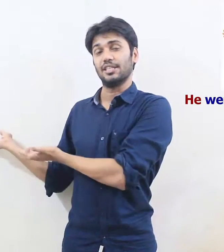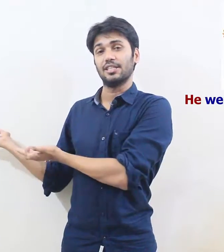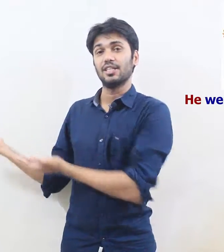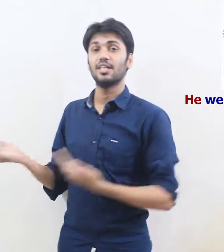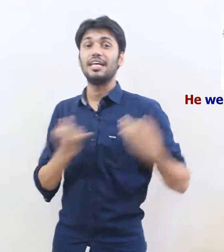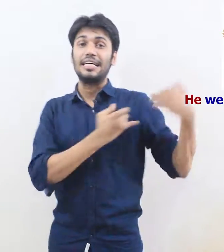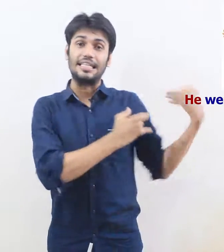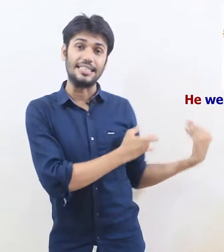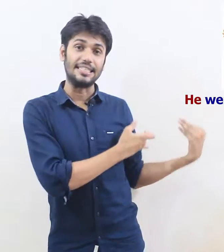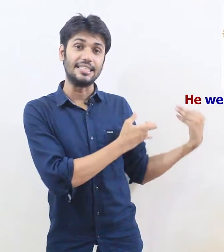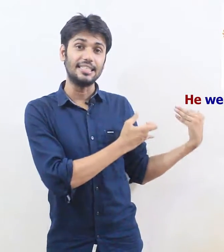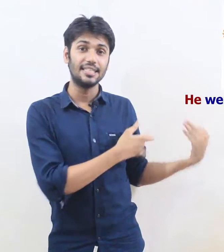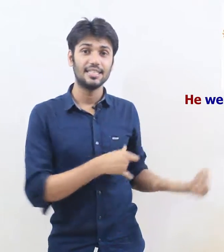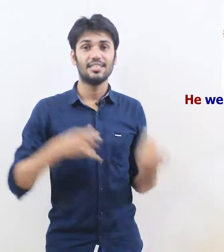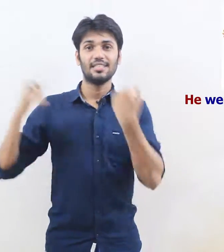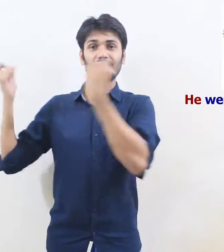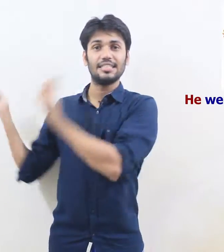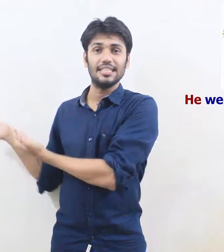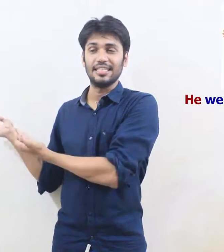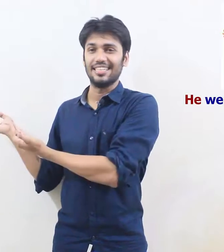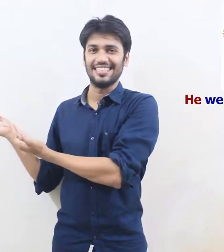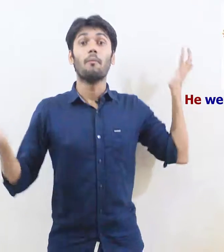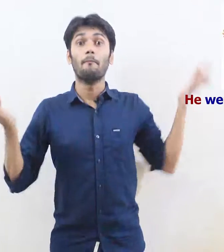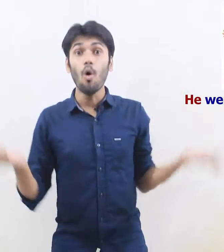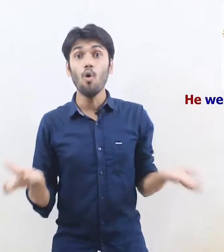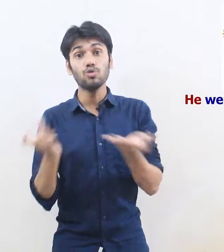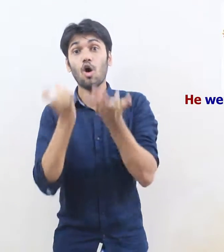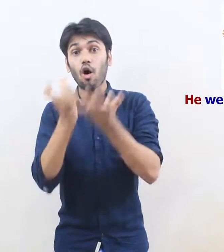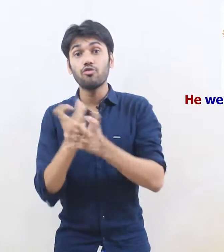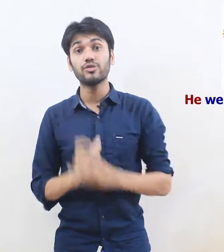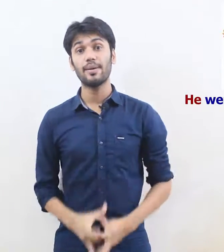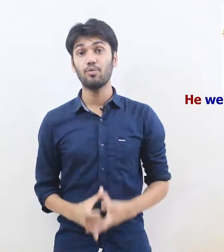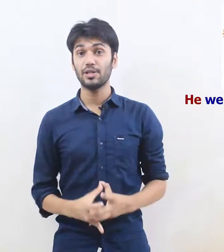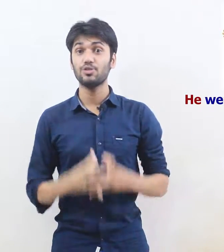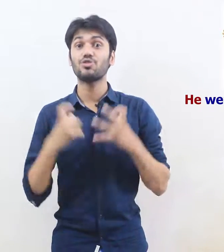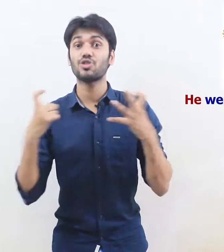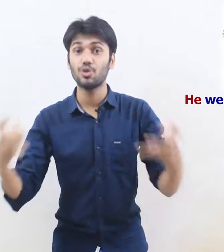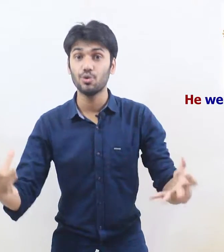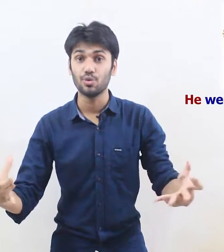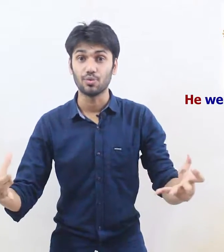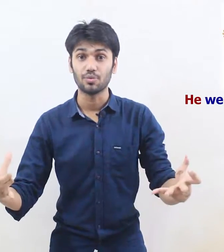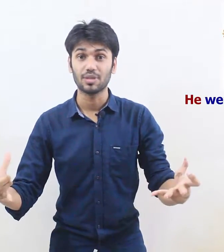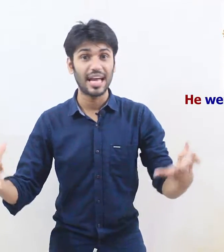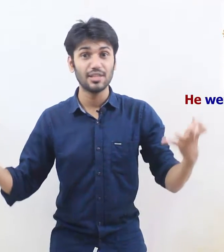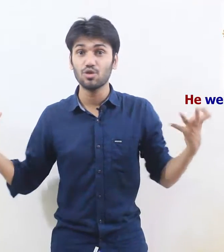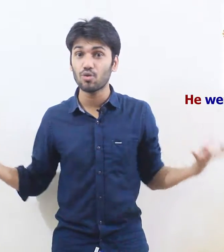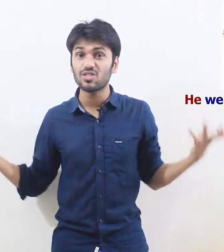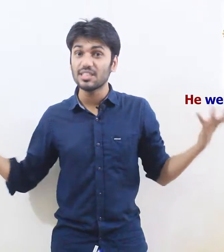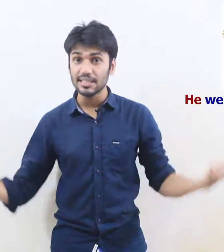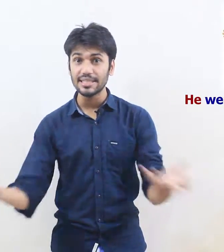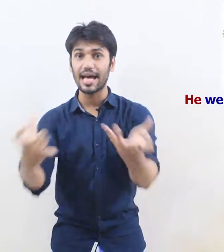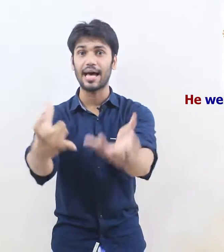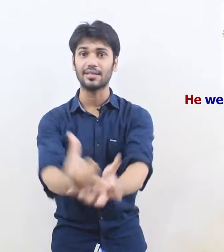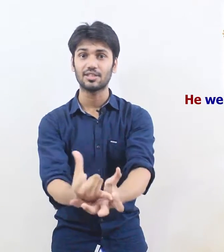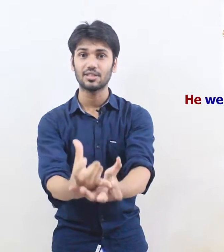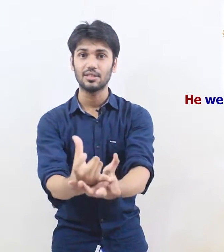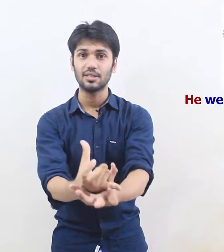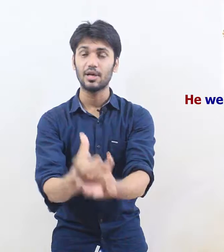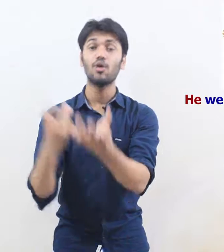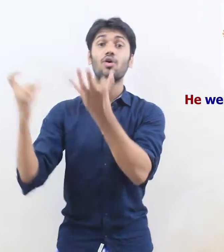he she both of them went to school can you not see that now